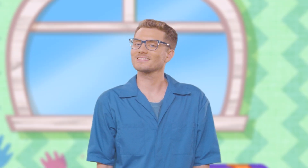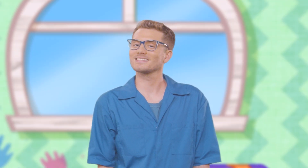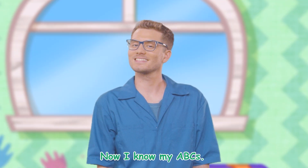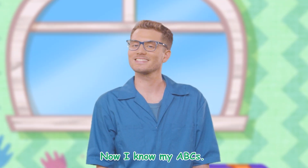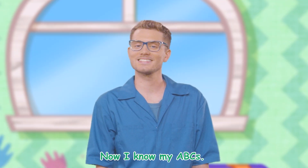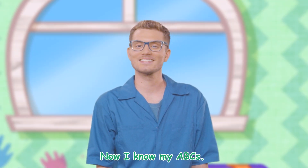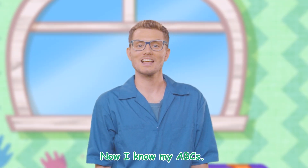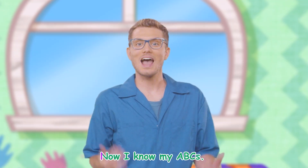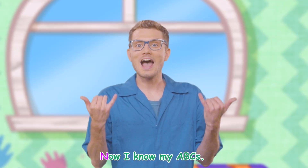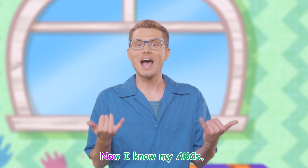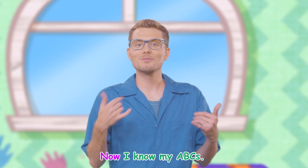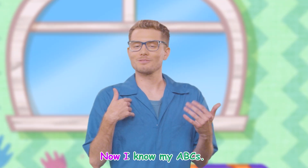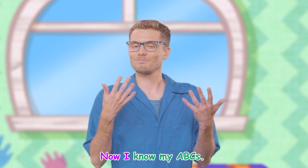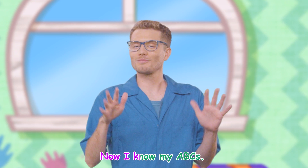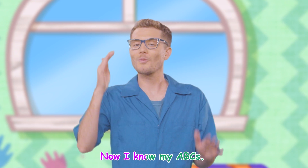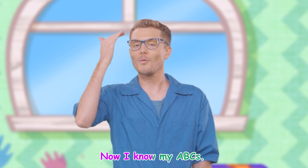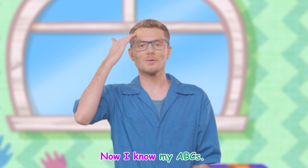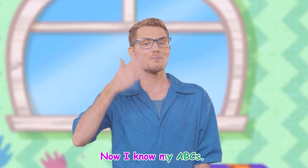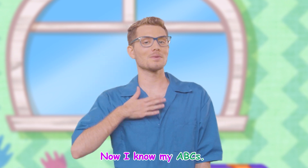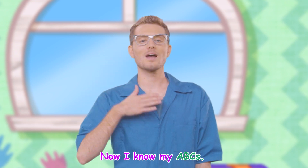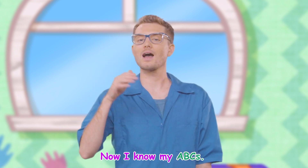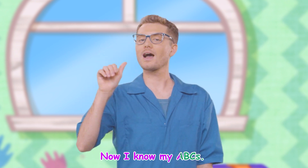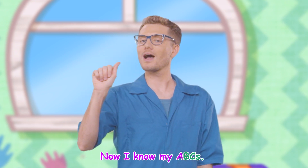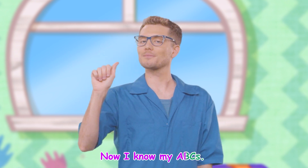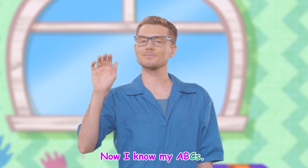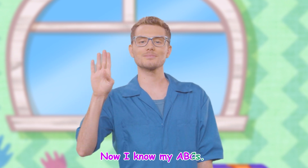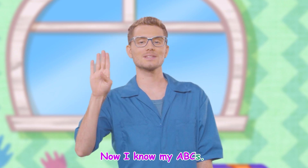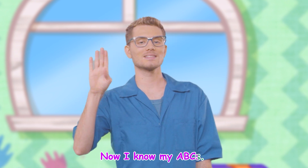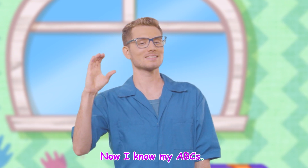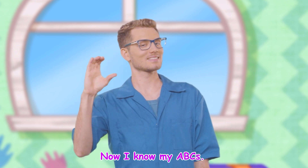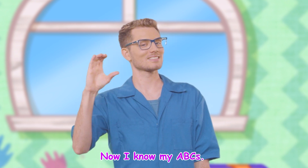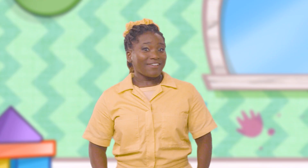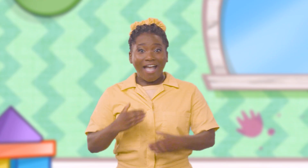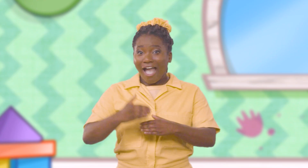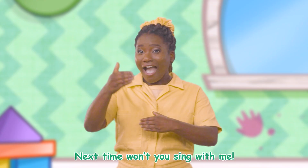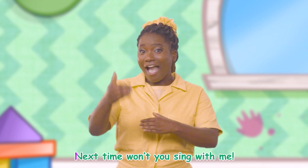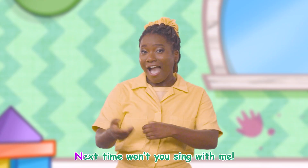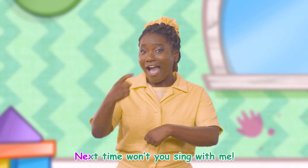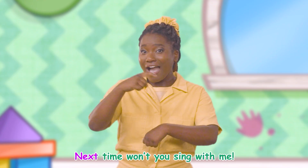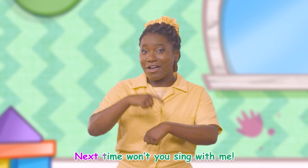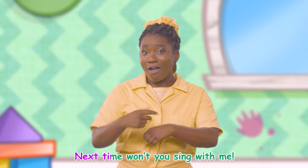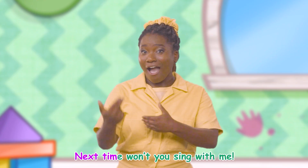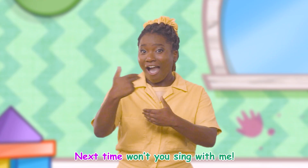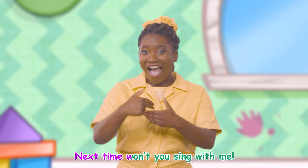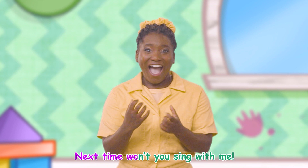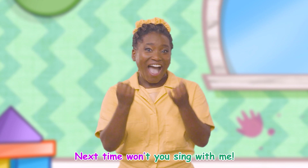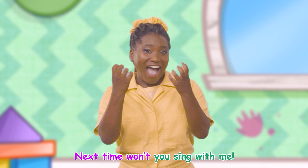Now I know my ABCs Next time won't you